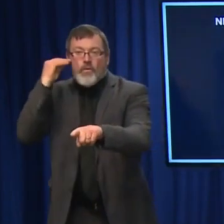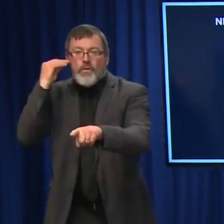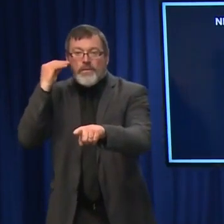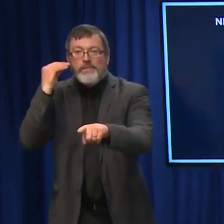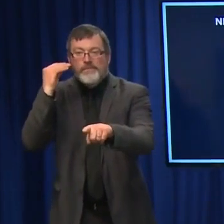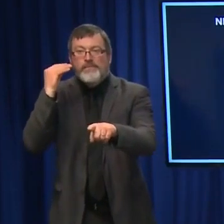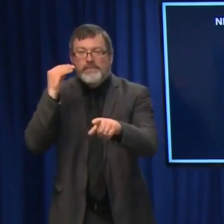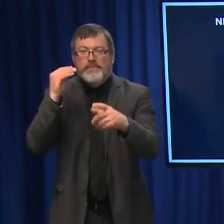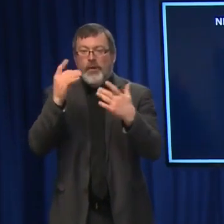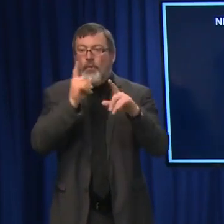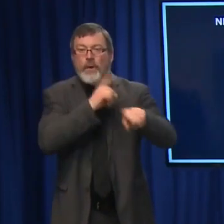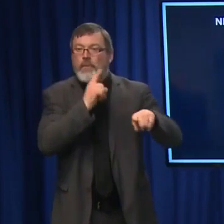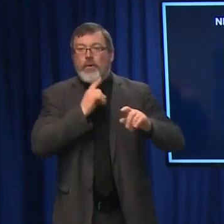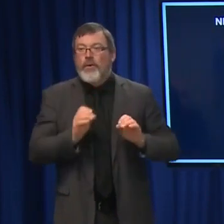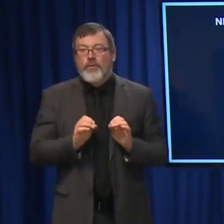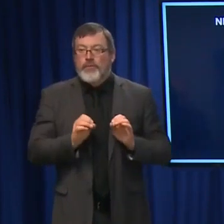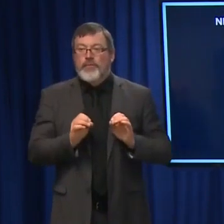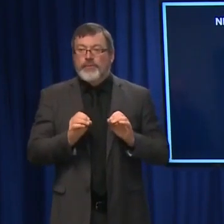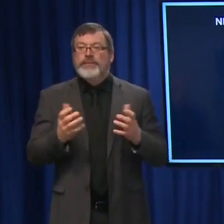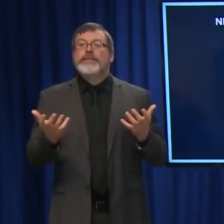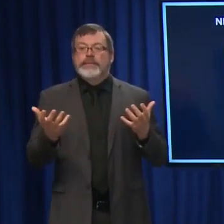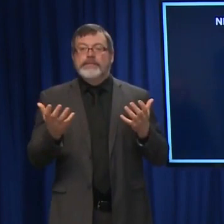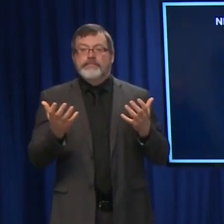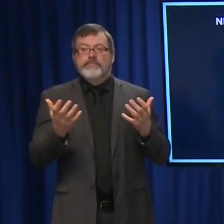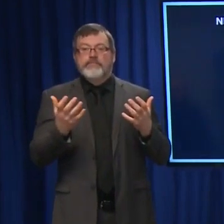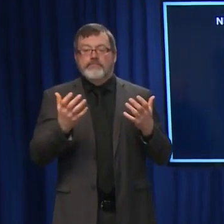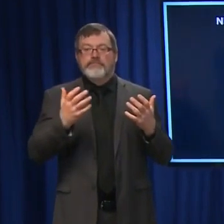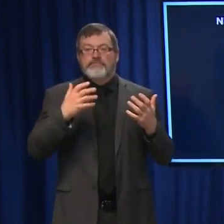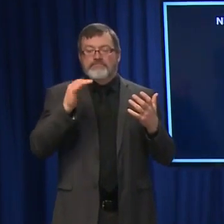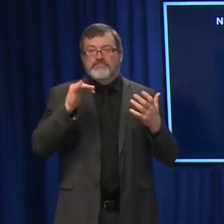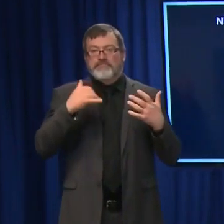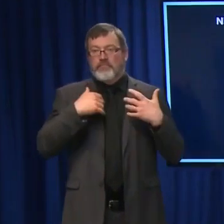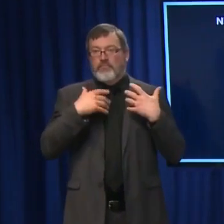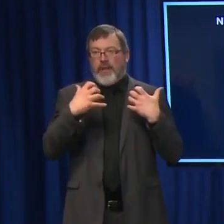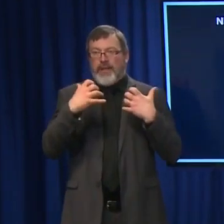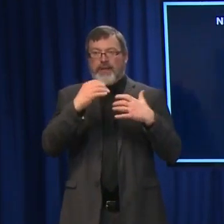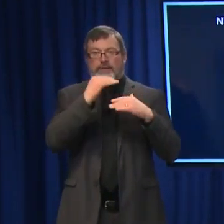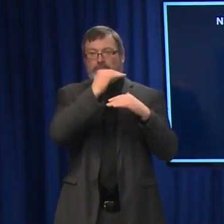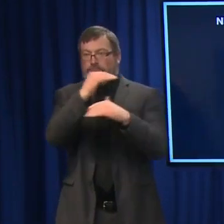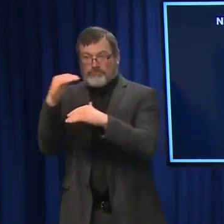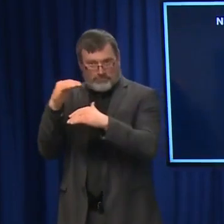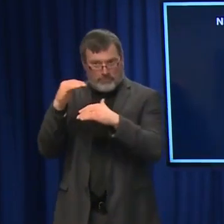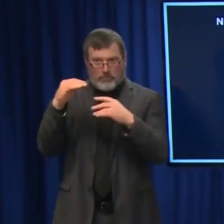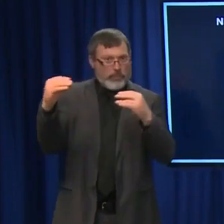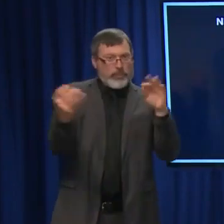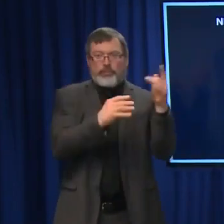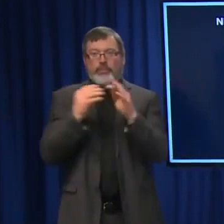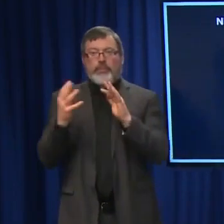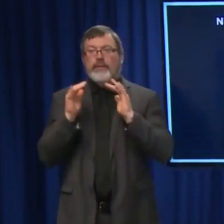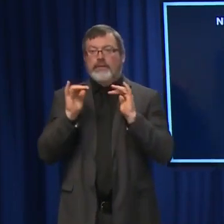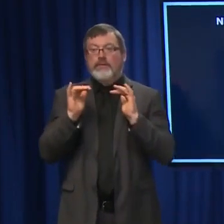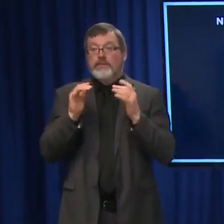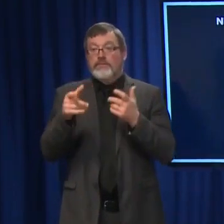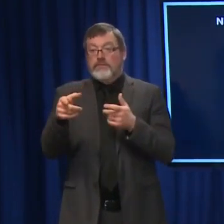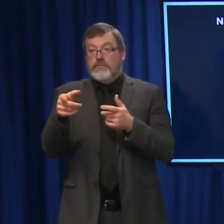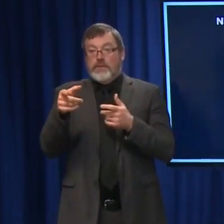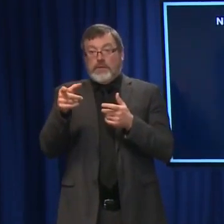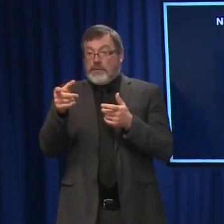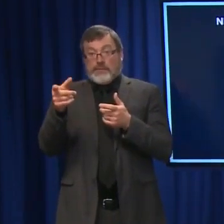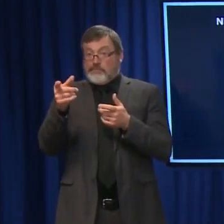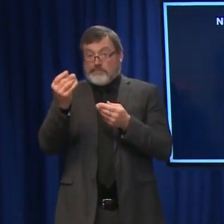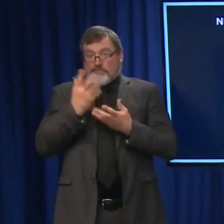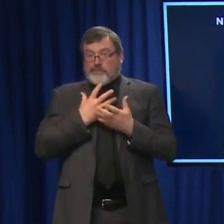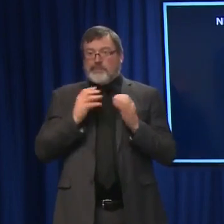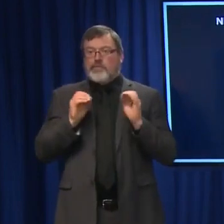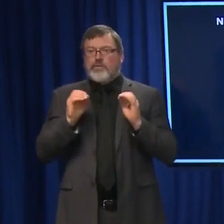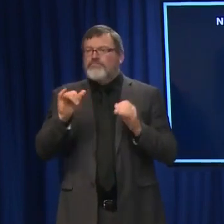transmission of the virus a little better because folks are going to be finding out a little faster with a little more convenience about whether they are positive or negative. And